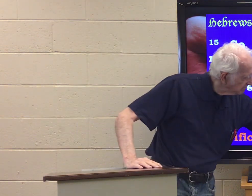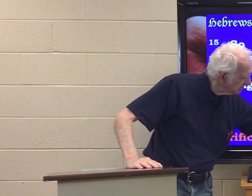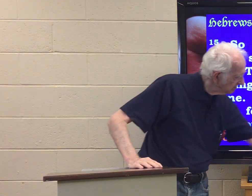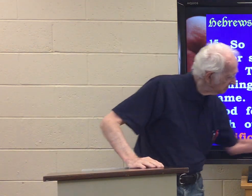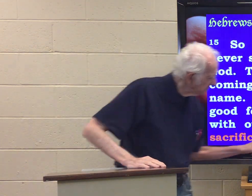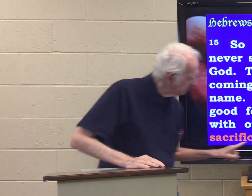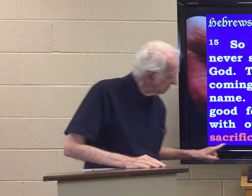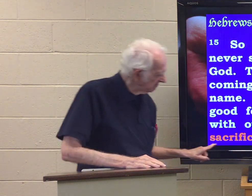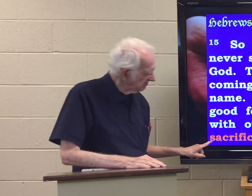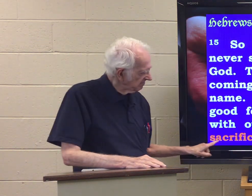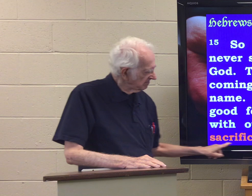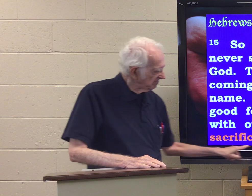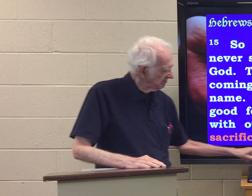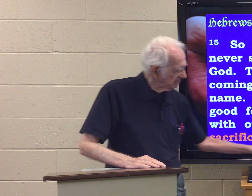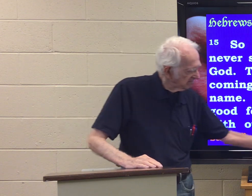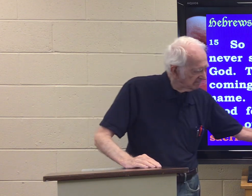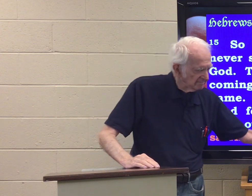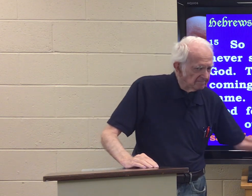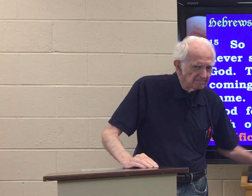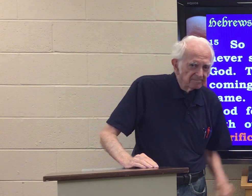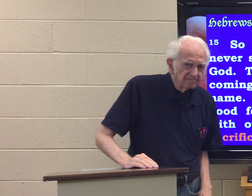These are the sacrifices that please God.